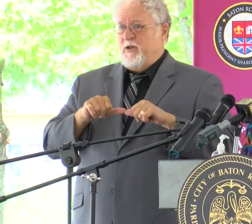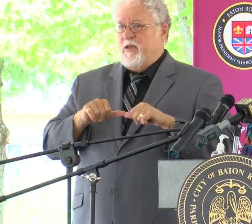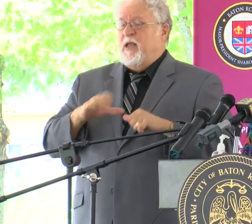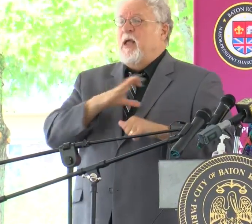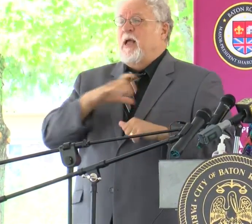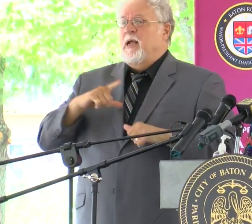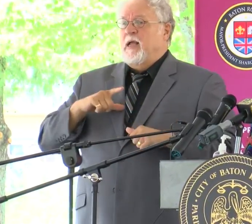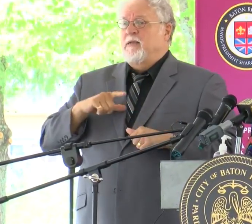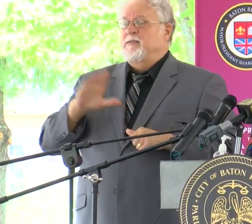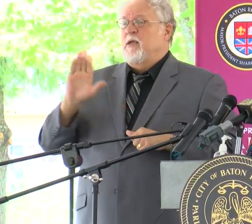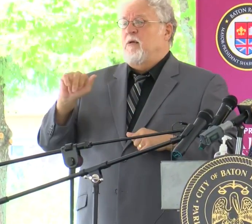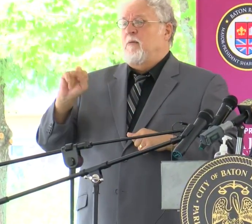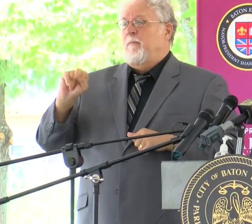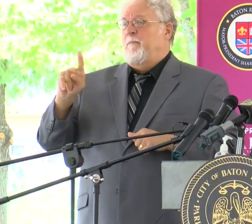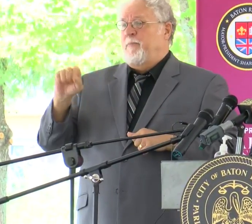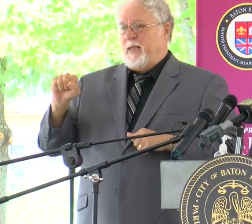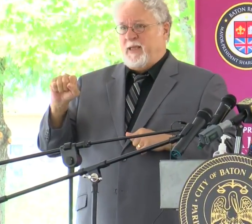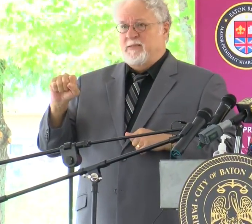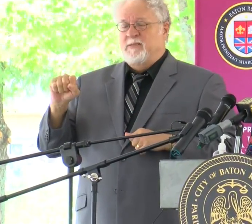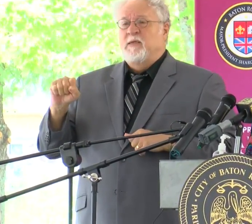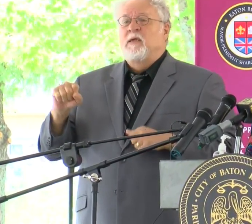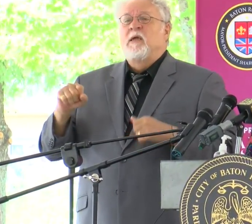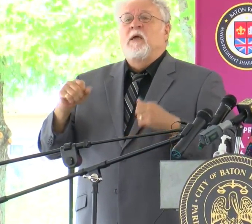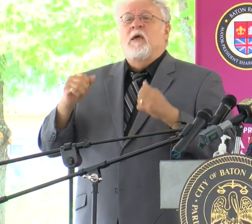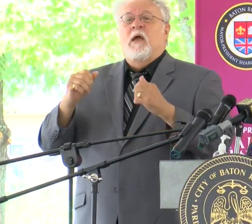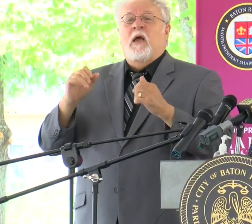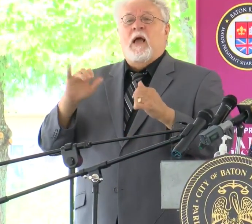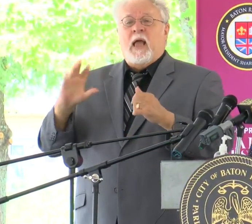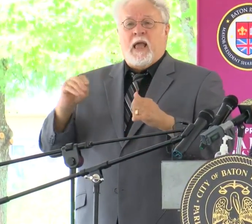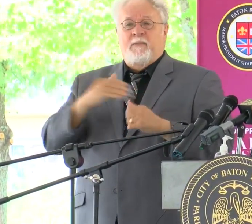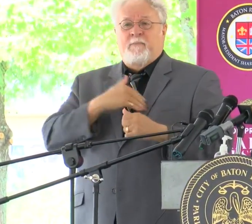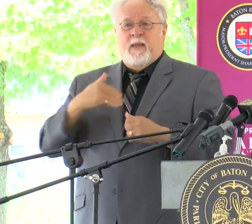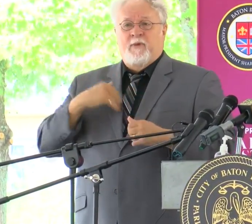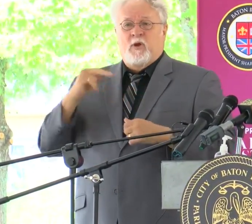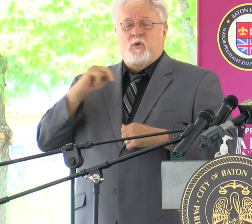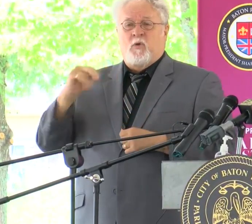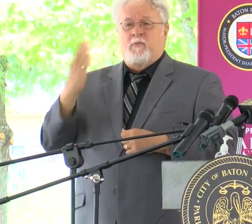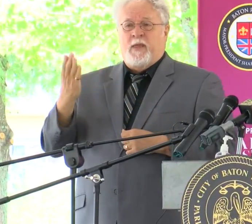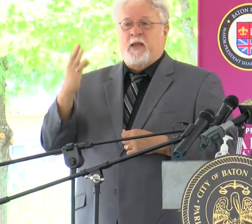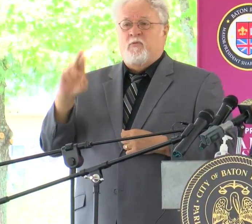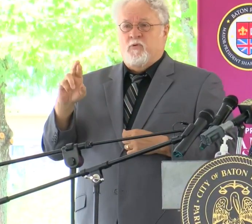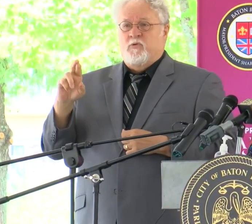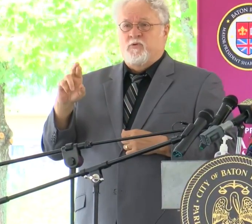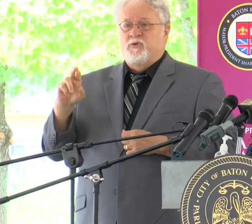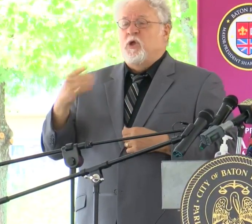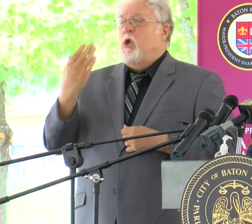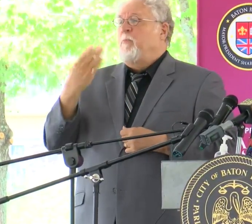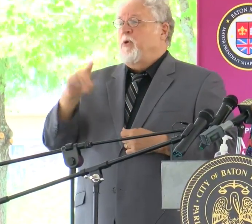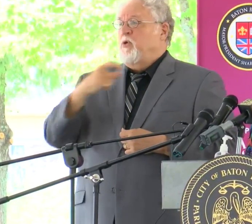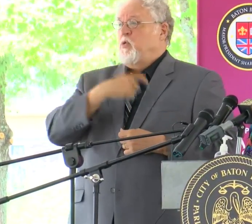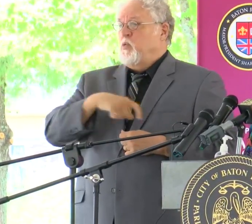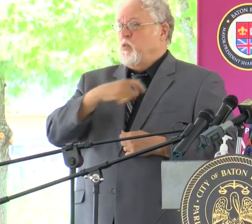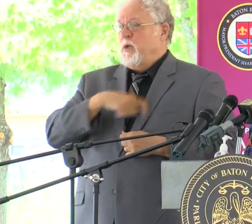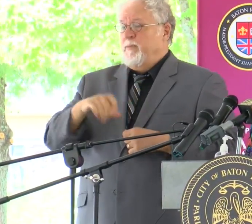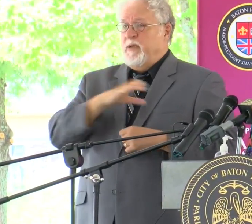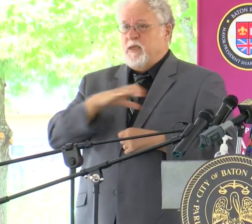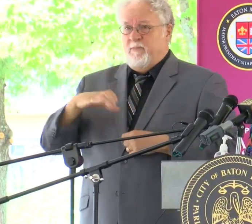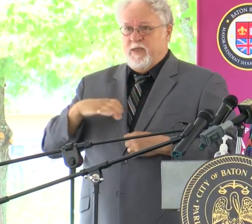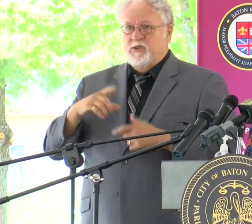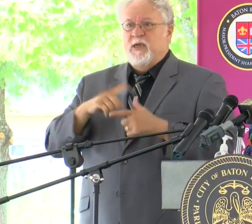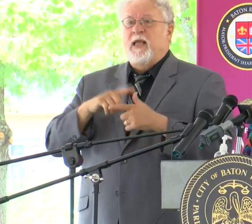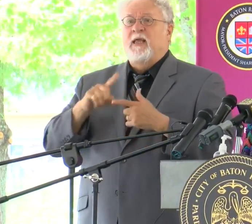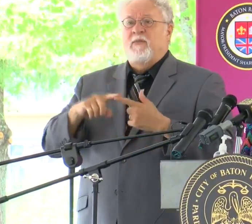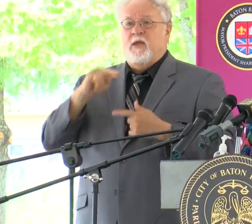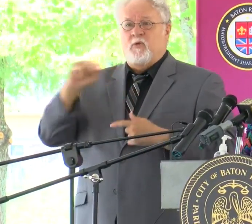councilwoman Shawna Banks, along with members of the North Baton Rouge Blue Ribbon Commission, and then